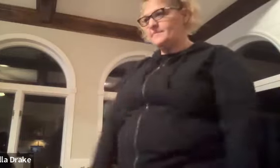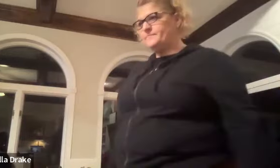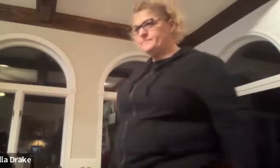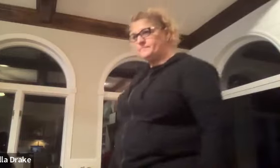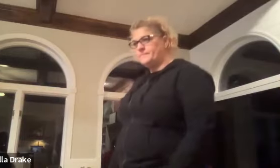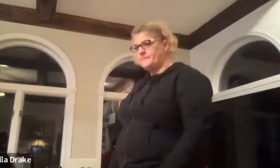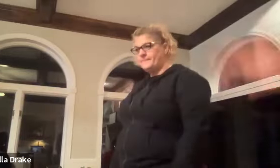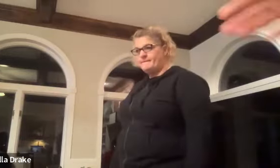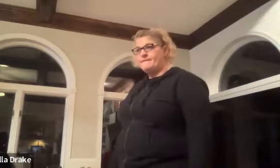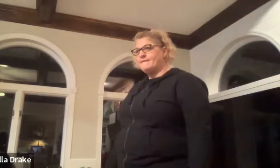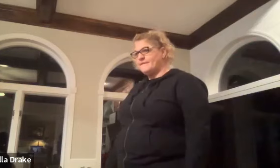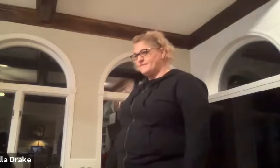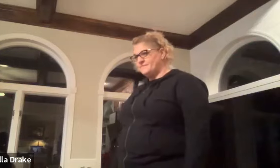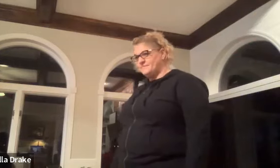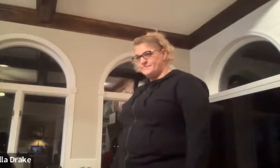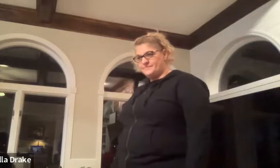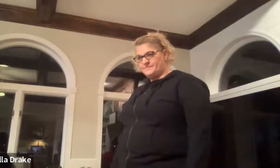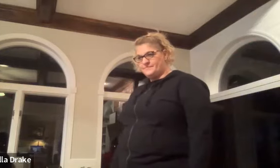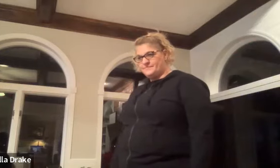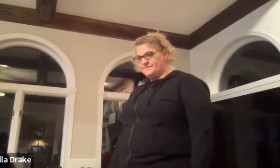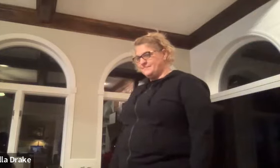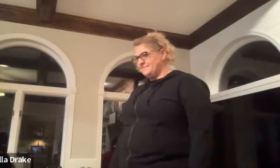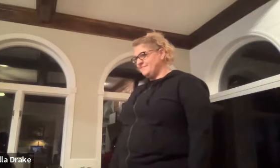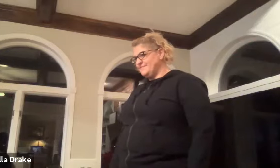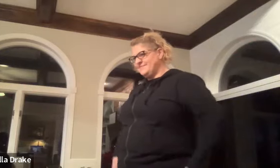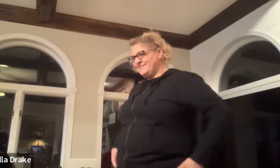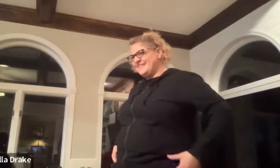here he needs to get a detention in sign language